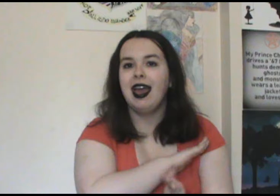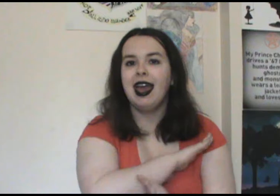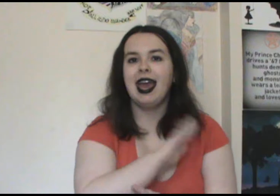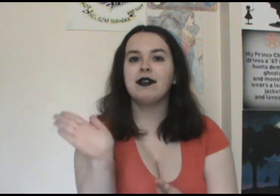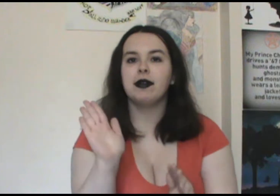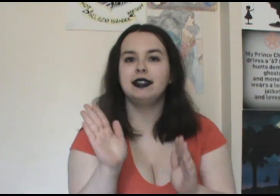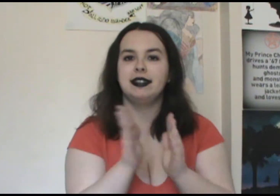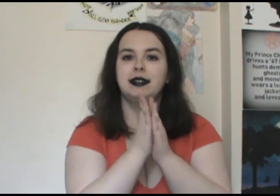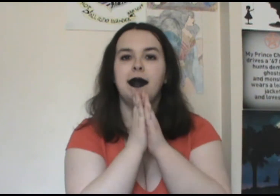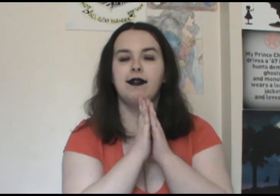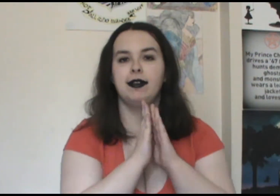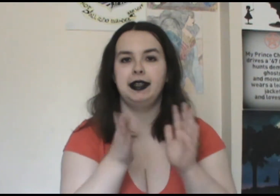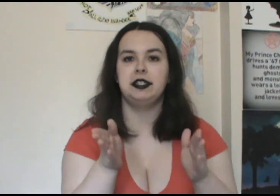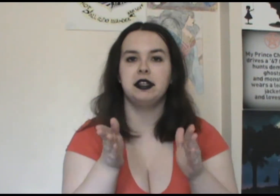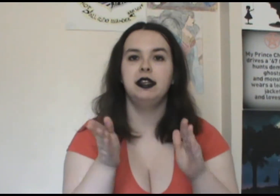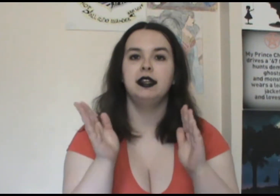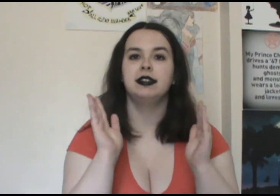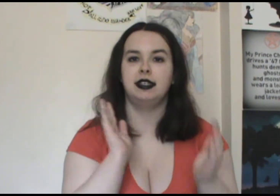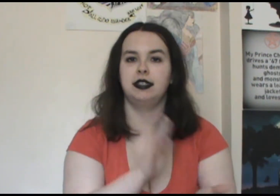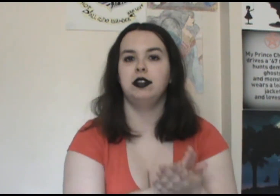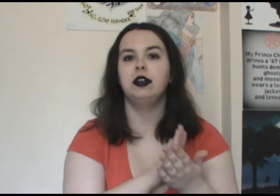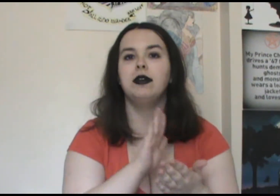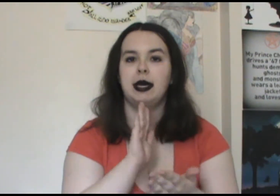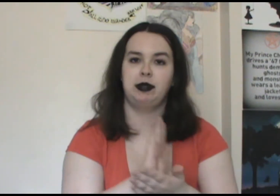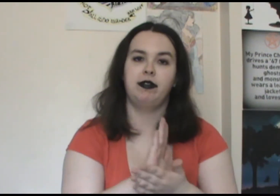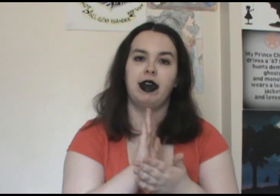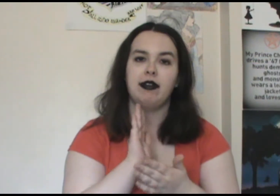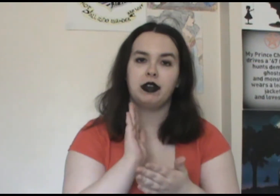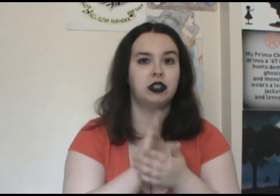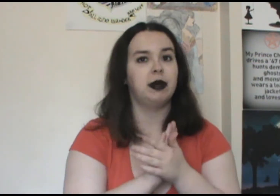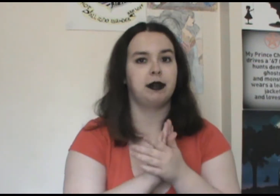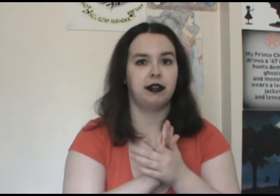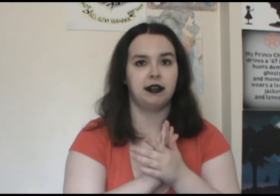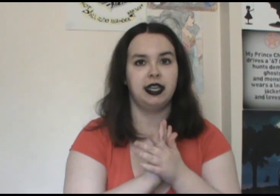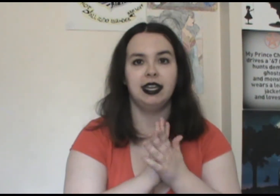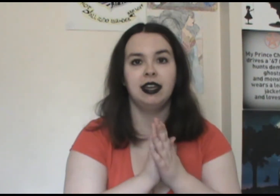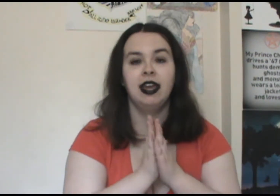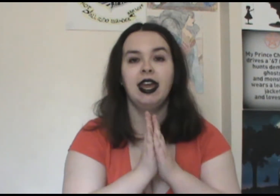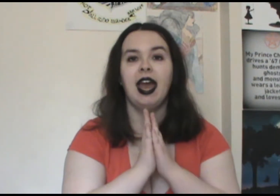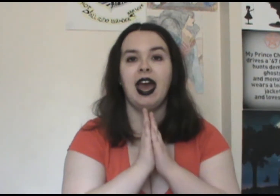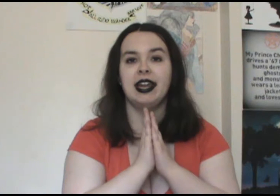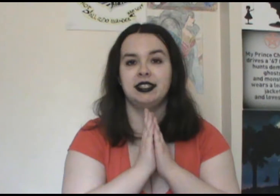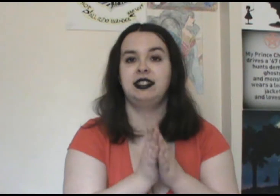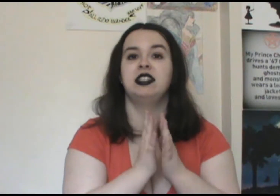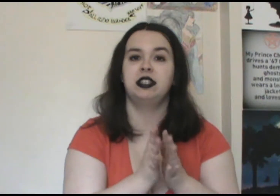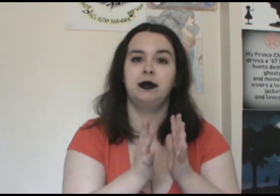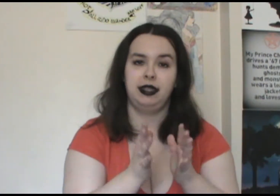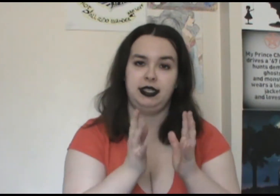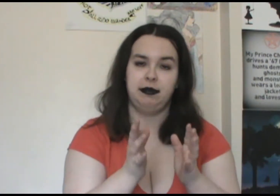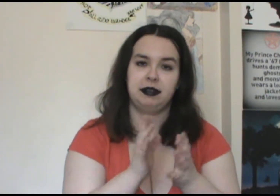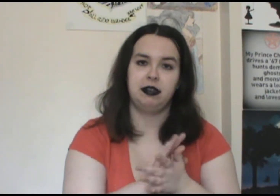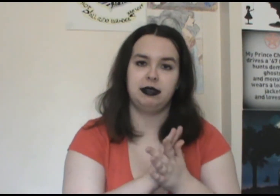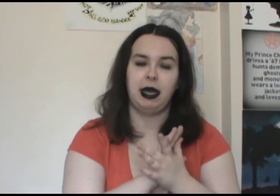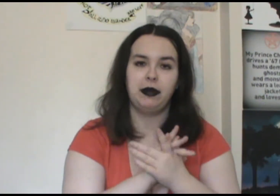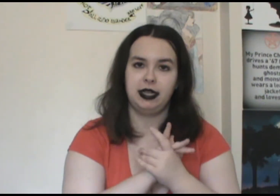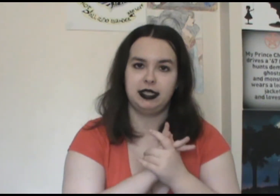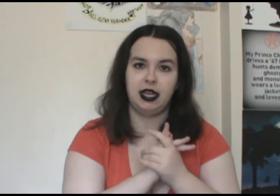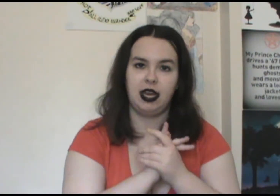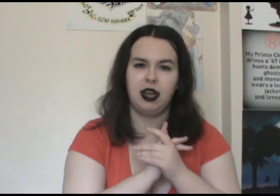Hey everyone, this is my review of Legion, Season 2, Episode 5, called Chapter 13. And essentially what this episode is about is that